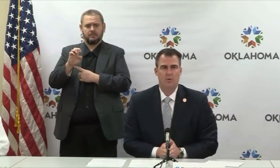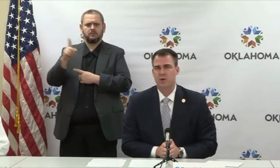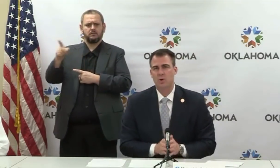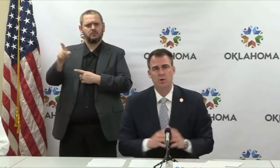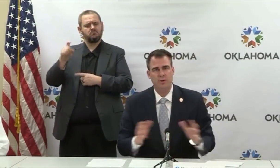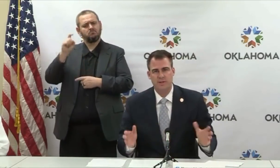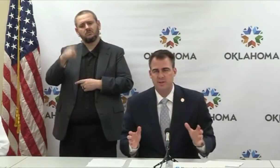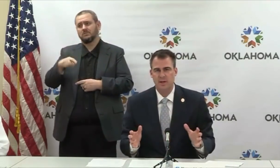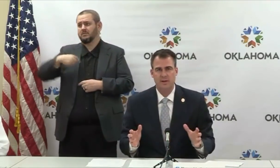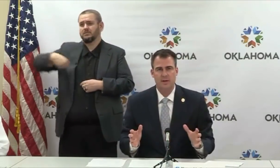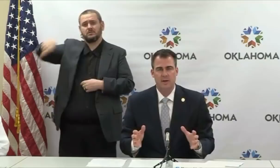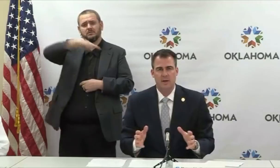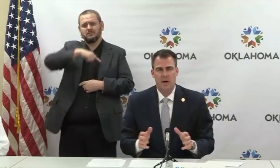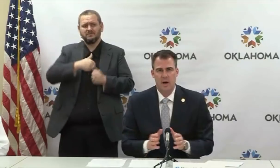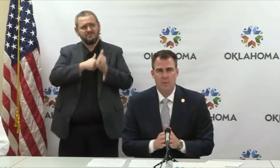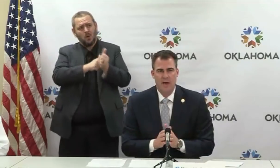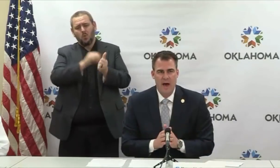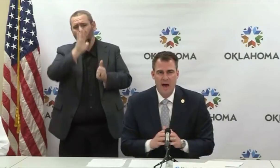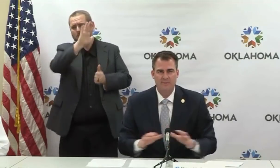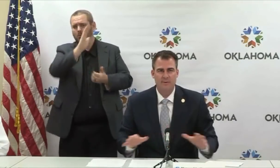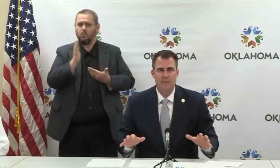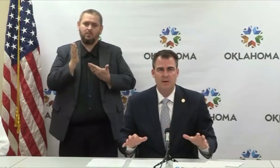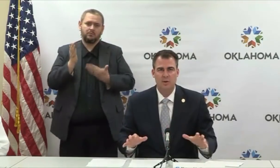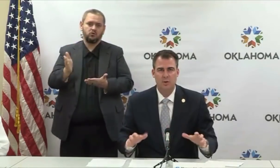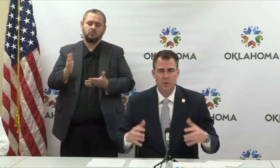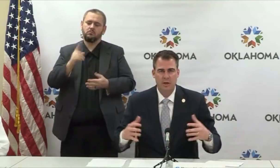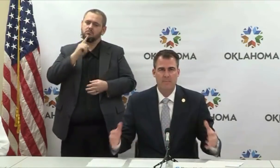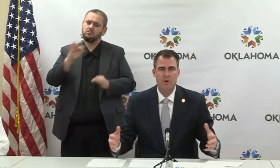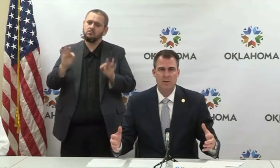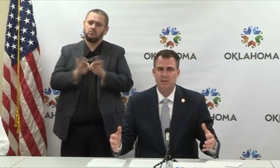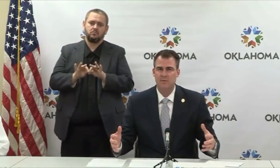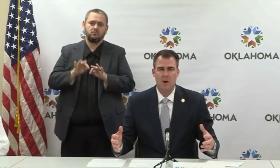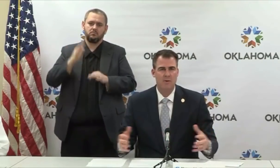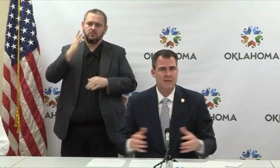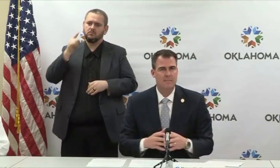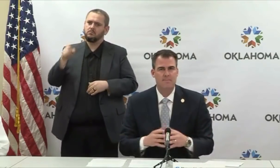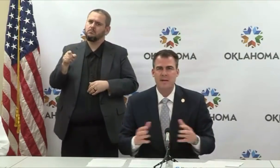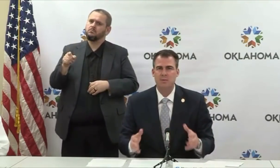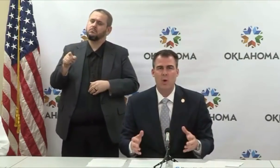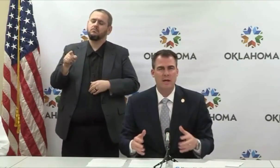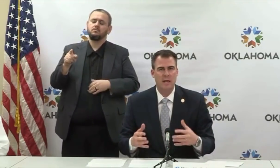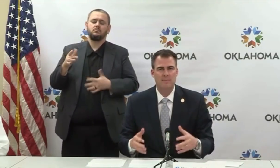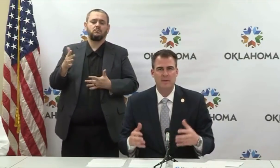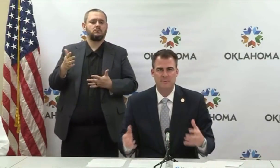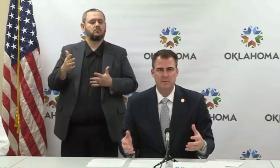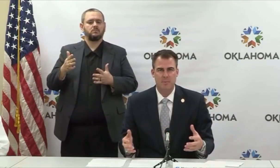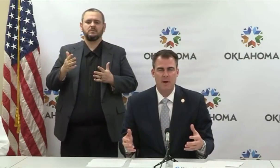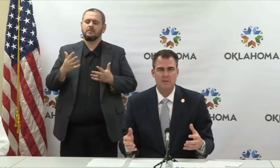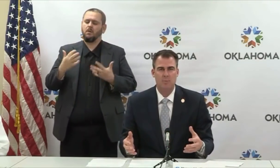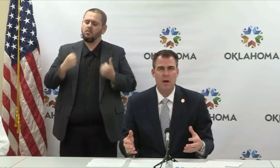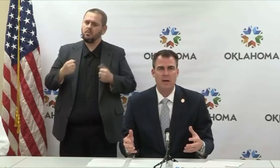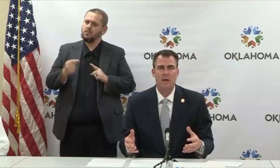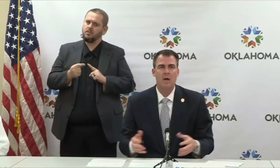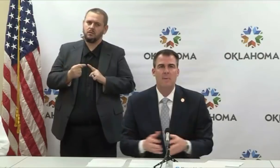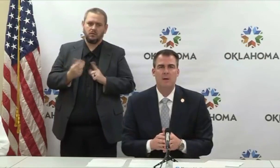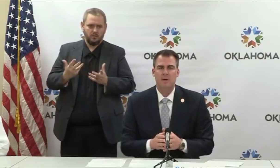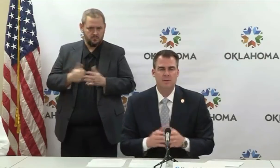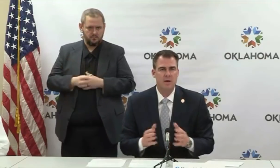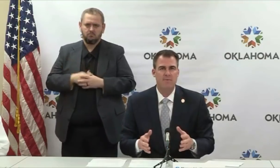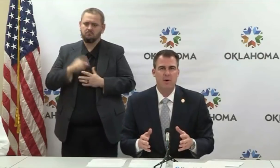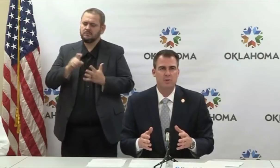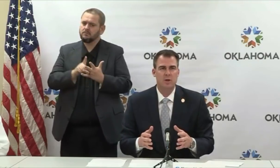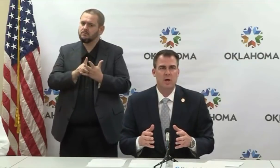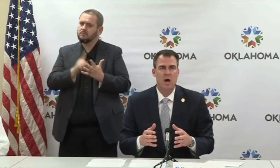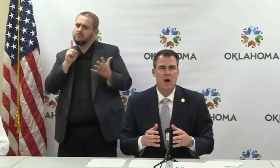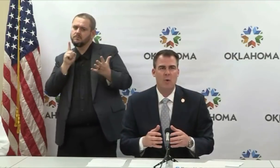you know, social distancing. We have to make sure that we keep our distance from others. That's the best way to keep this from spreading. Because